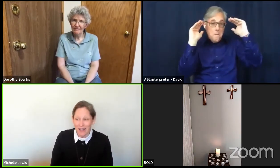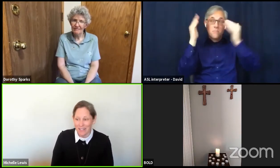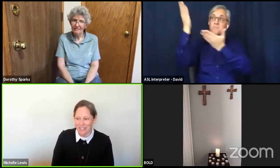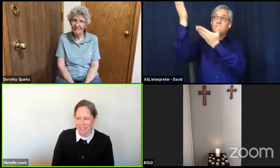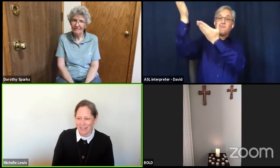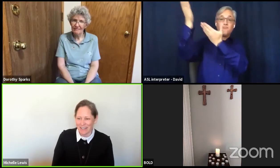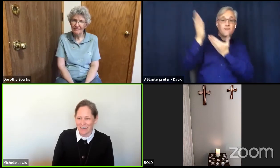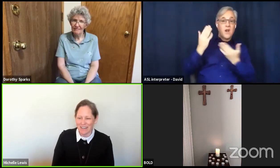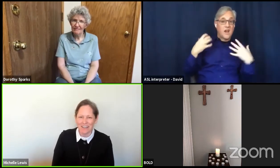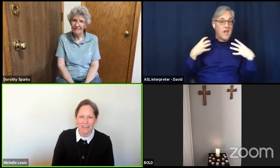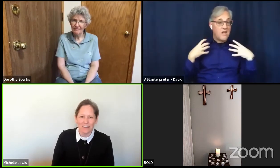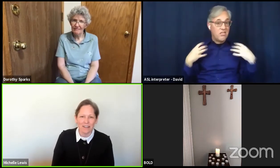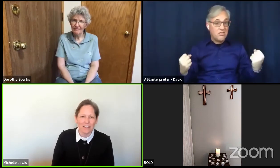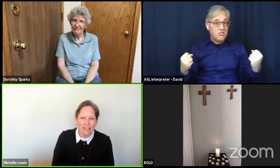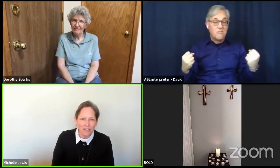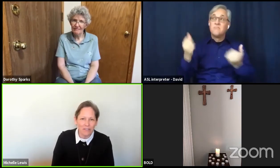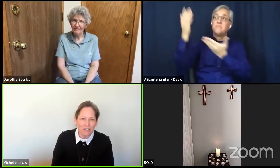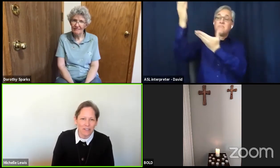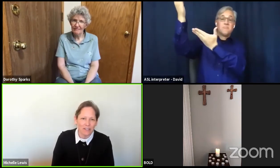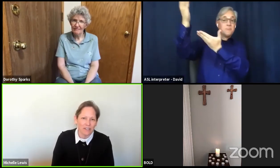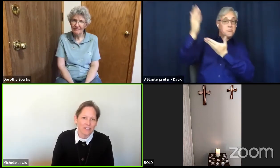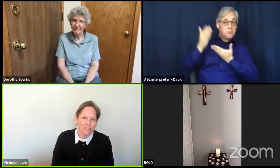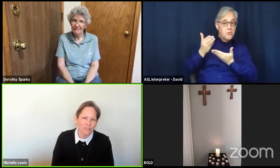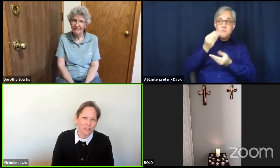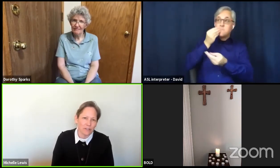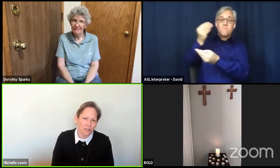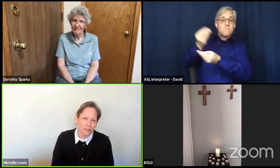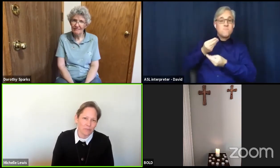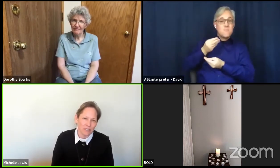even in difficult circumstances